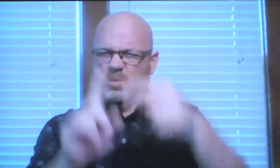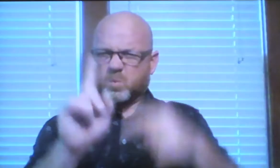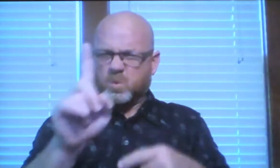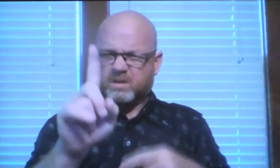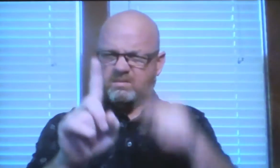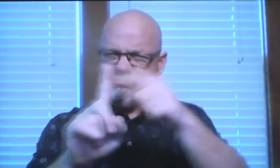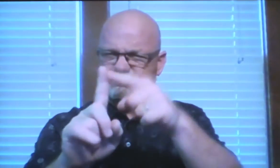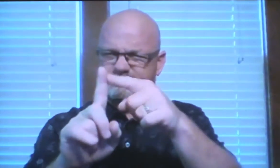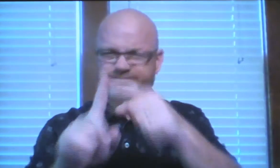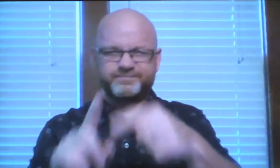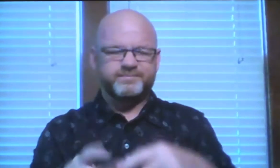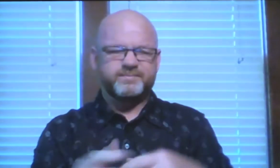to think about that.